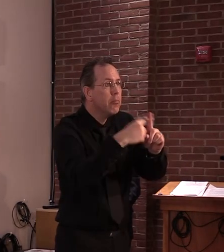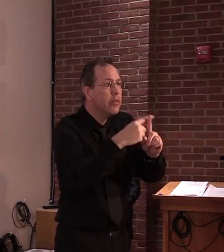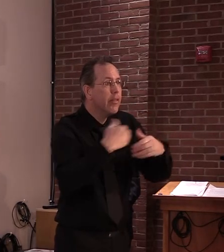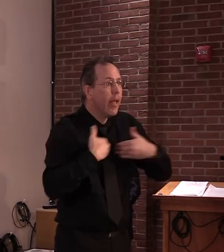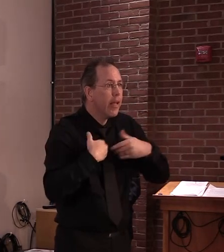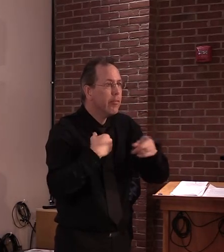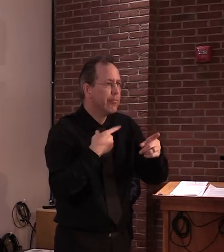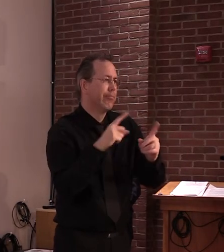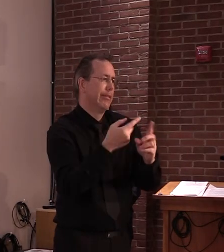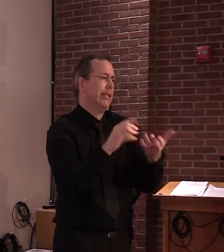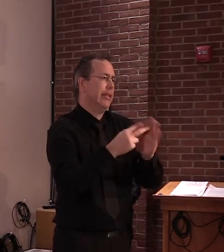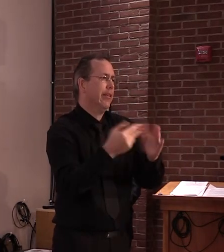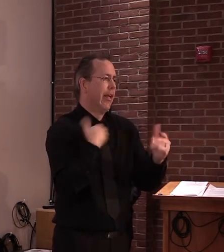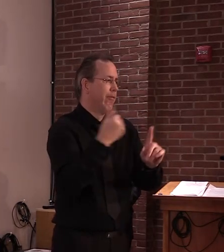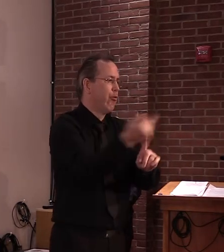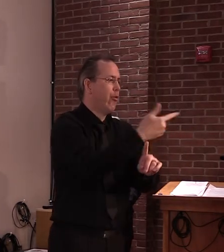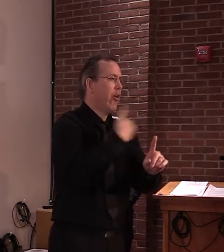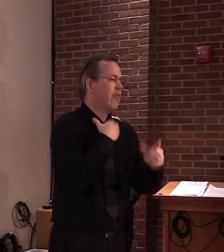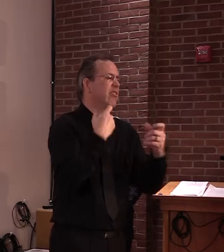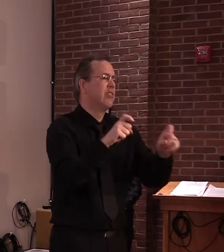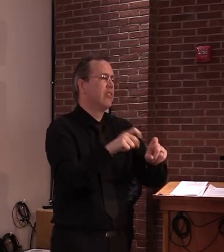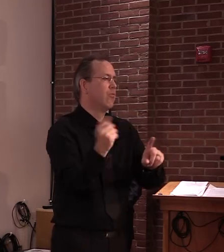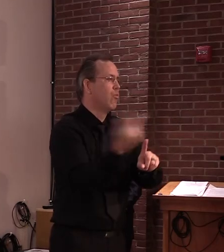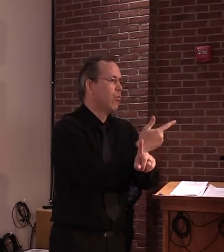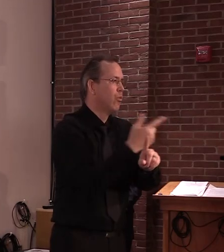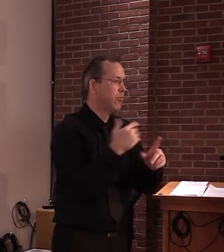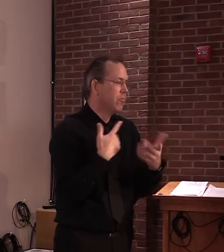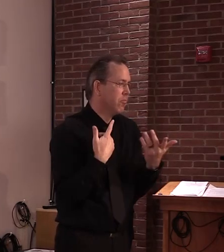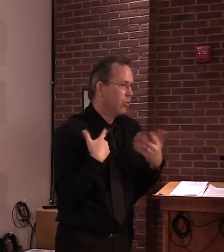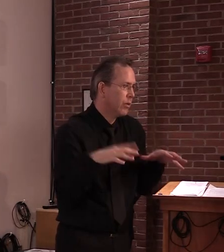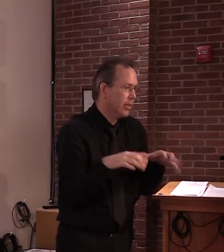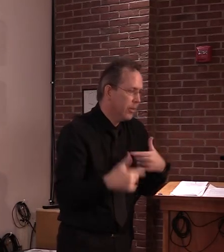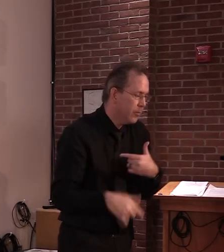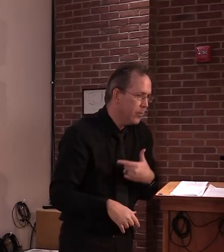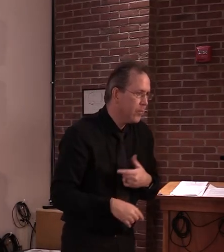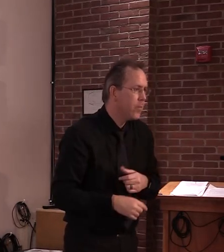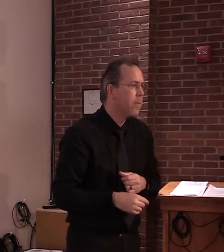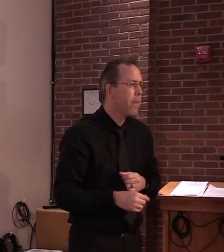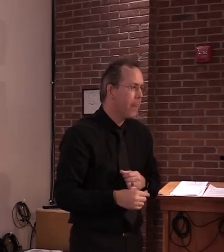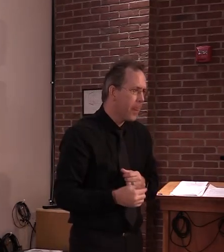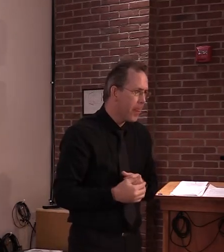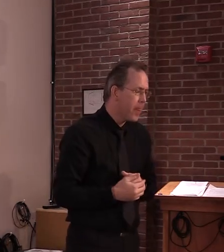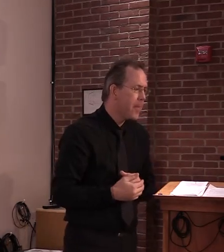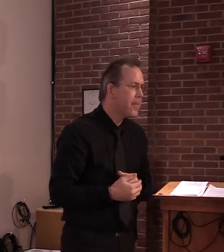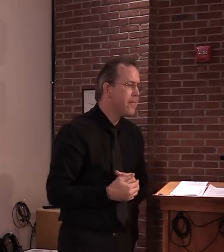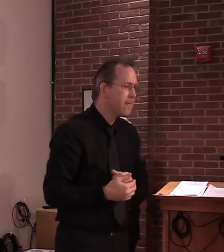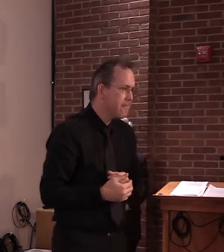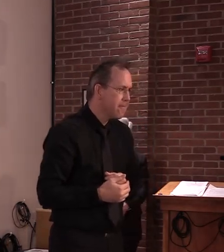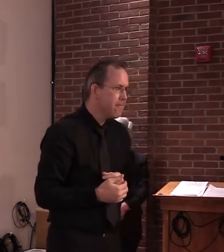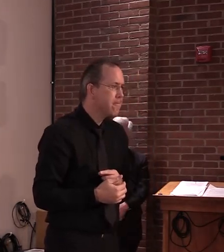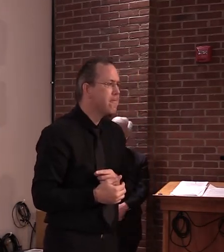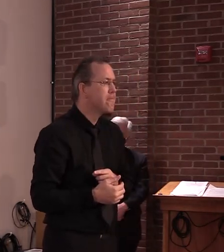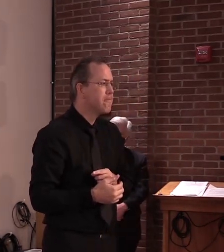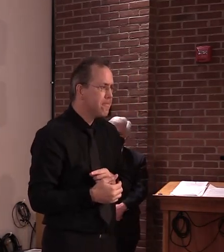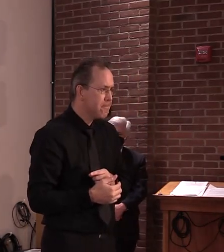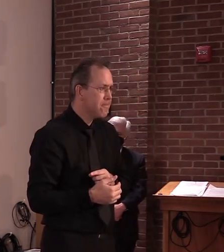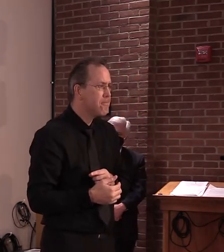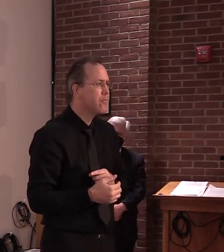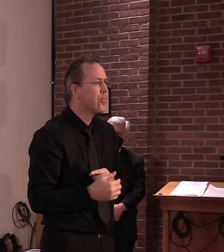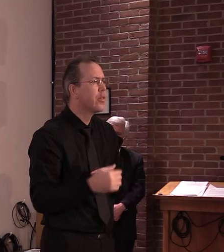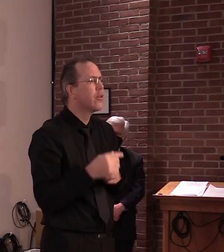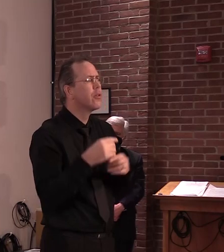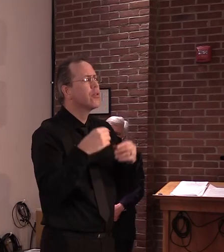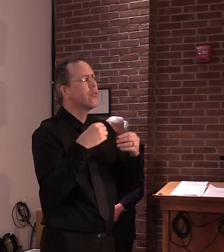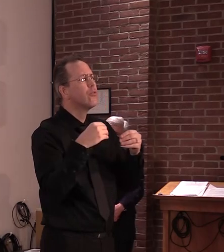Thanks. and then, uh, about this latest order reopening retail, I'm wondering if big box stores will be allowed to sell non-essential items again?